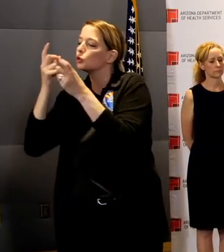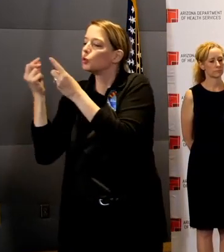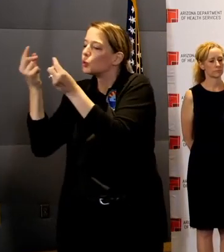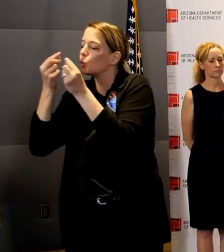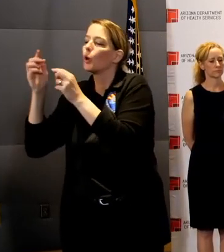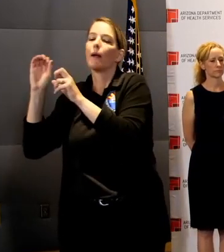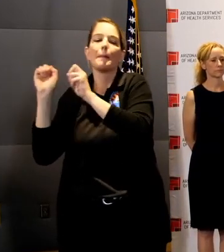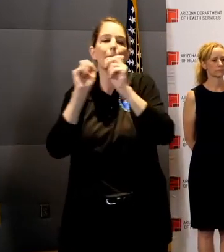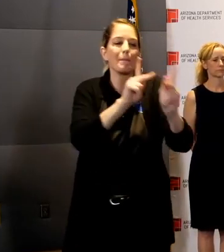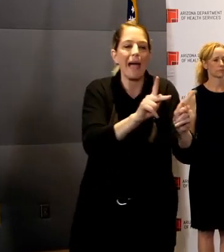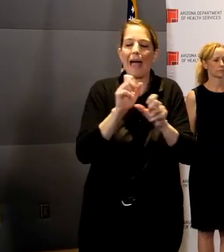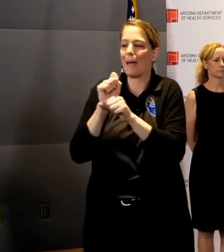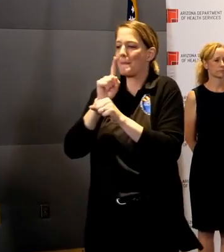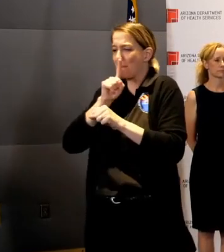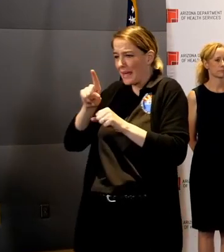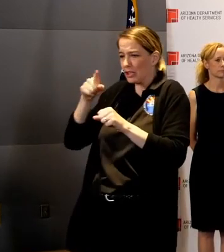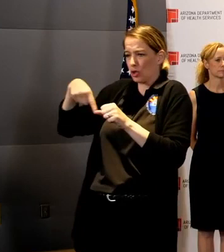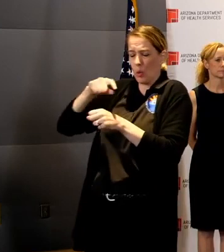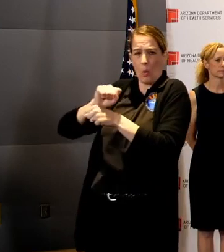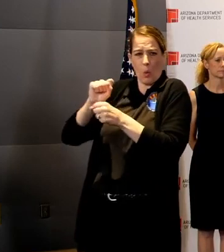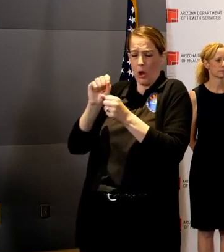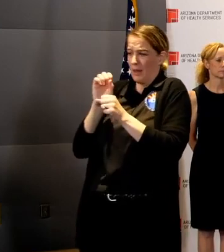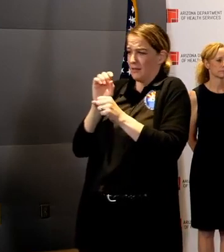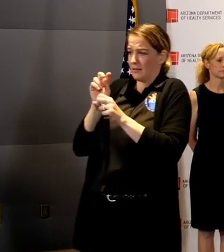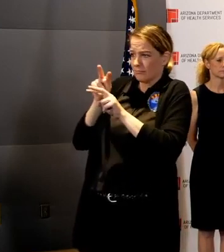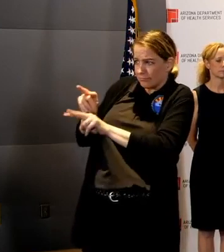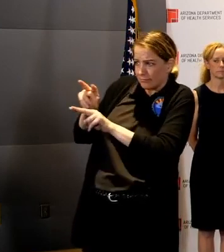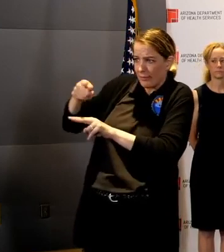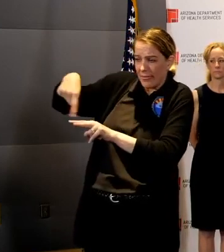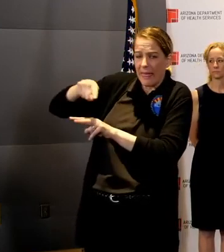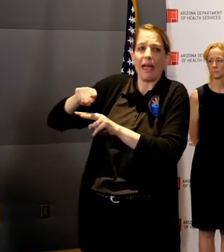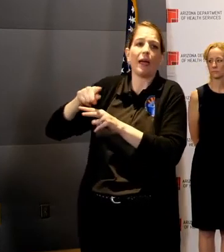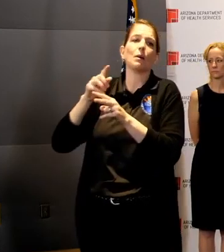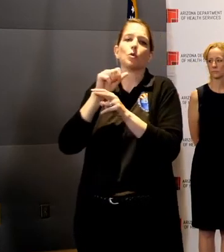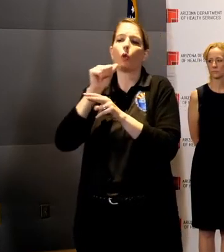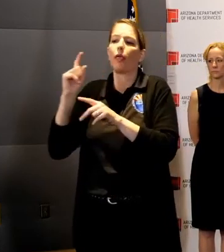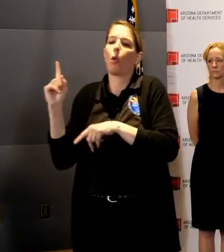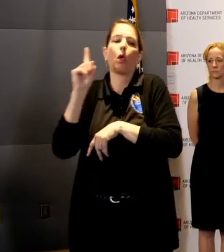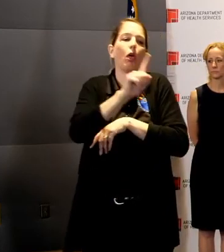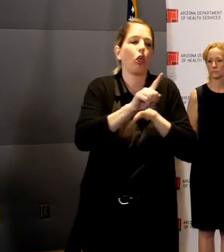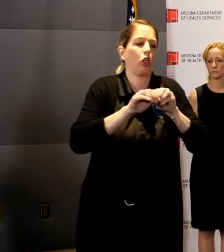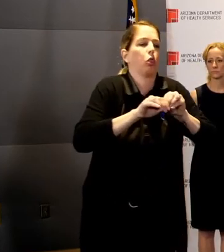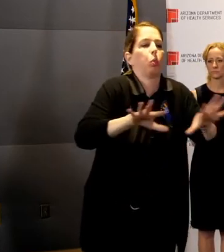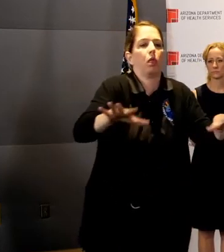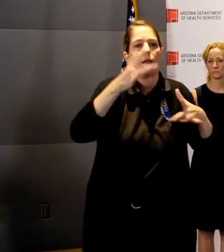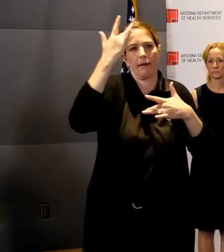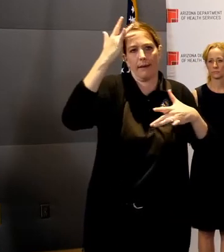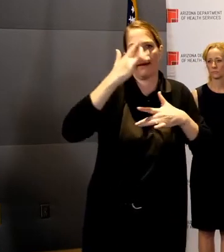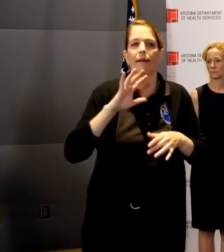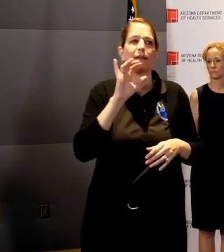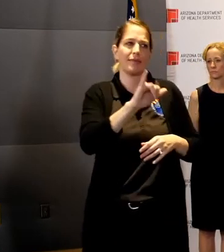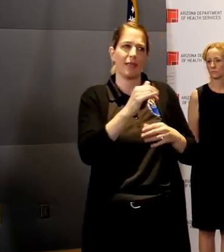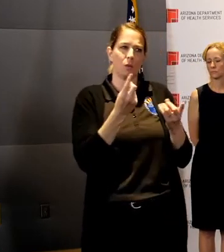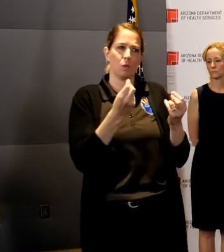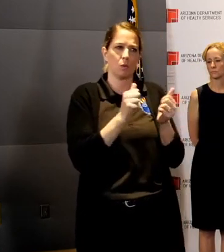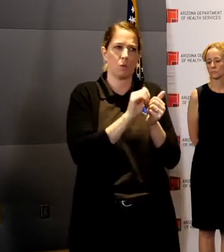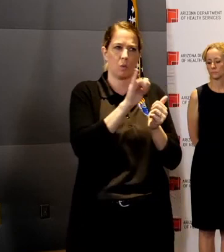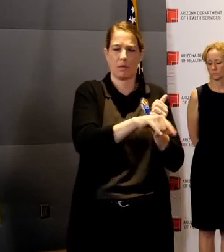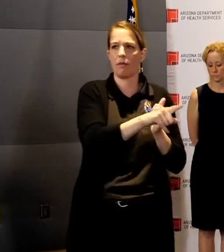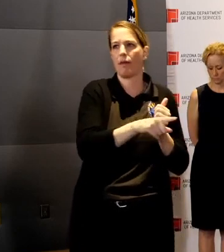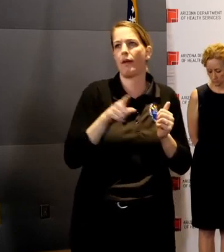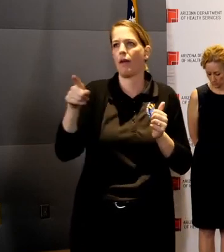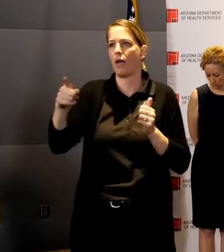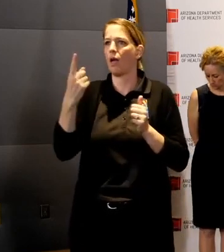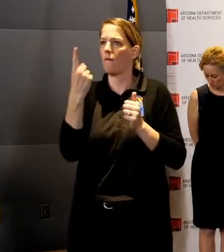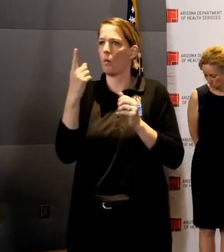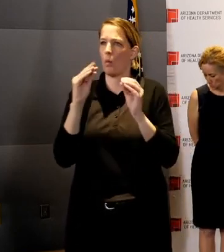and, and not bring spread back to the prisons. That's where we are on that issue to date. I just want to follow up one more question on the executive order.